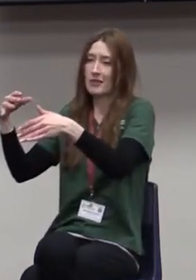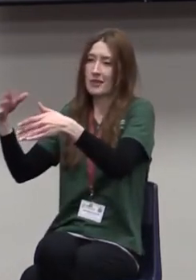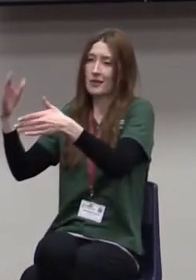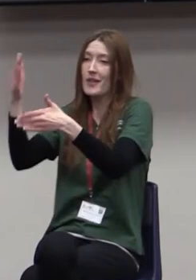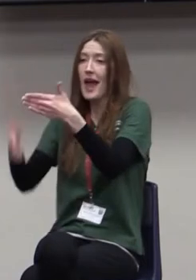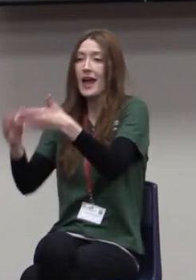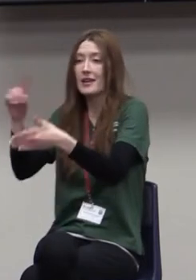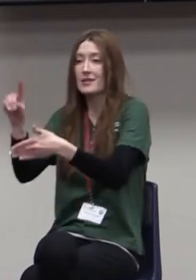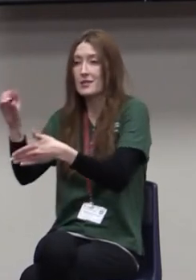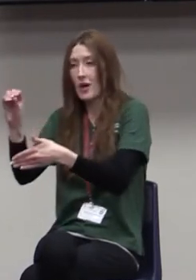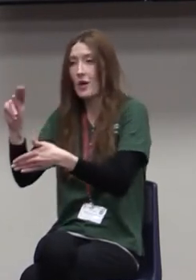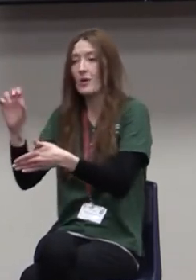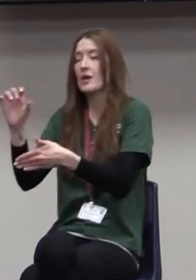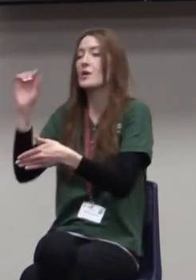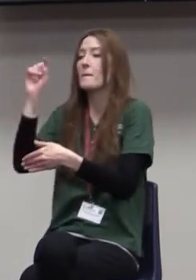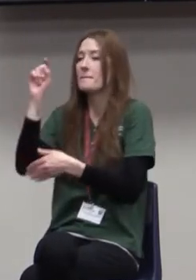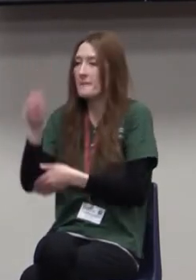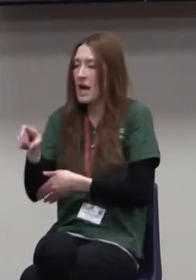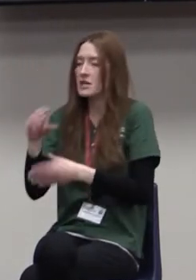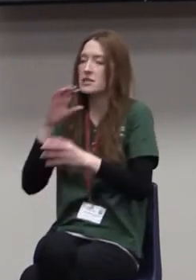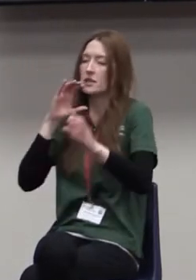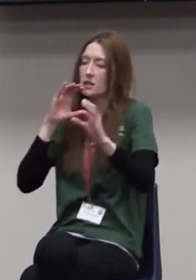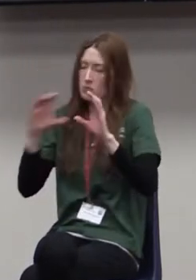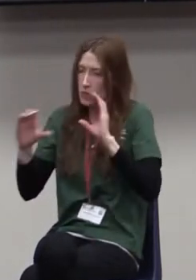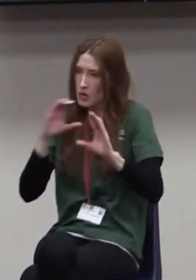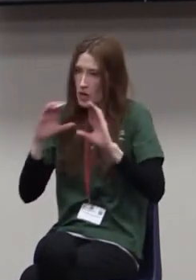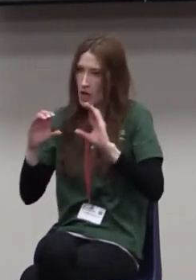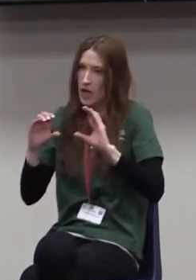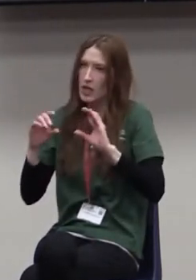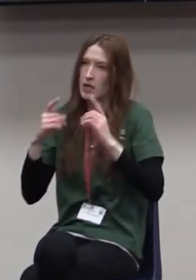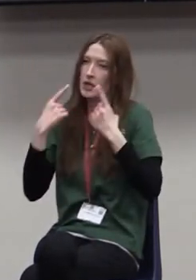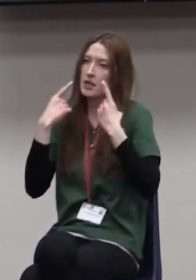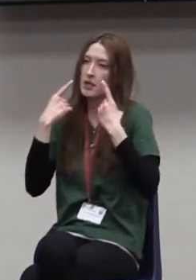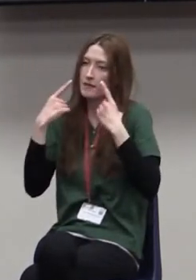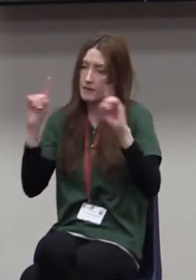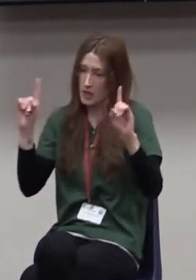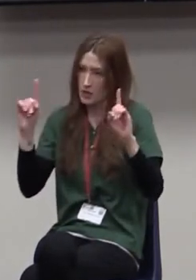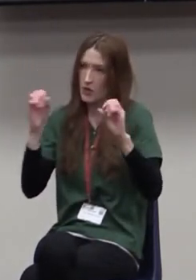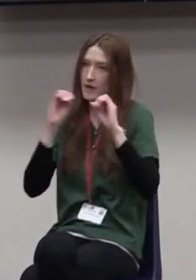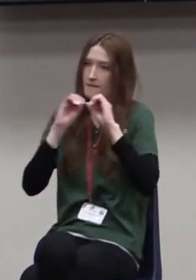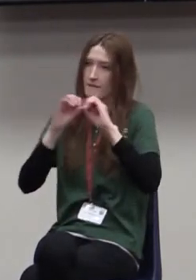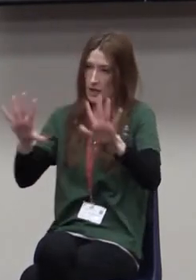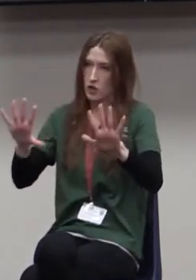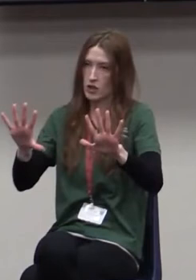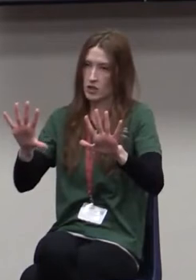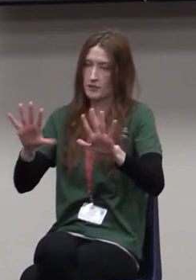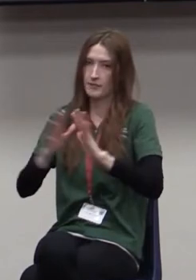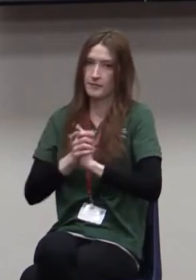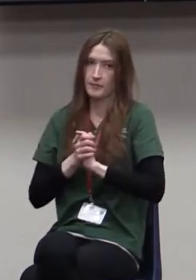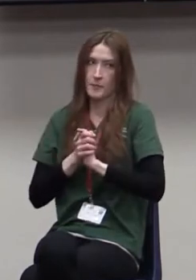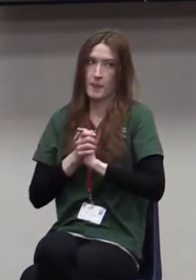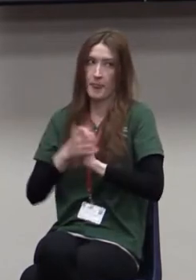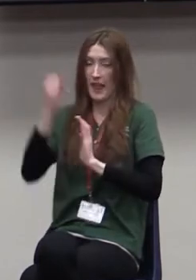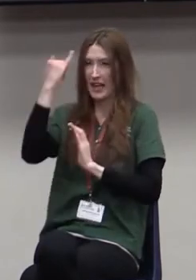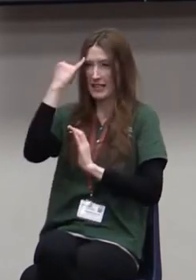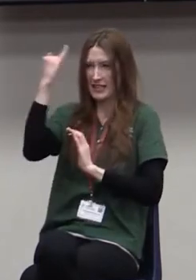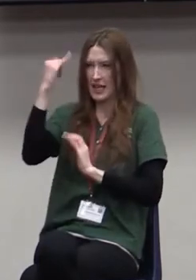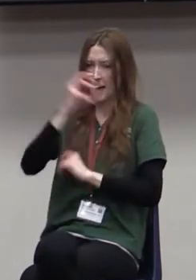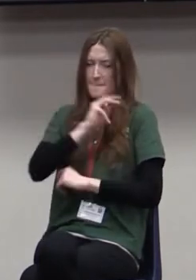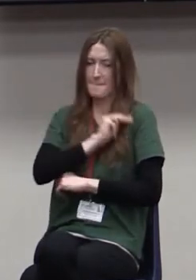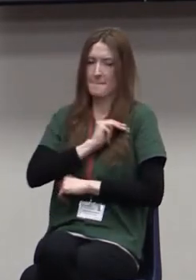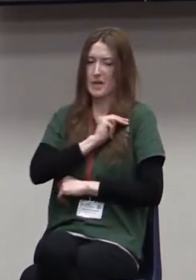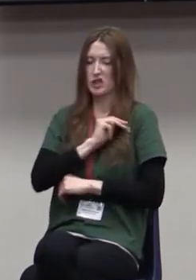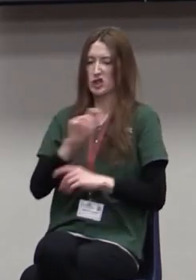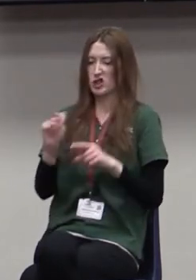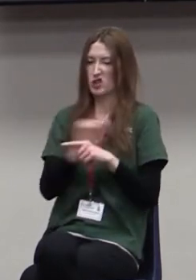From there, we have to have a mission team or a team mission. And the idea of mission training of a